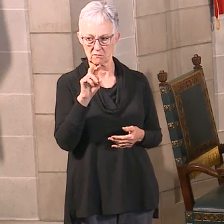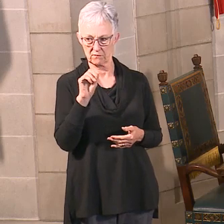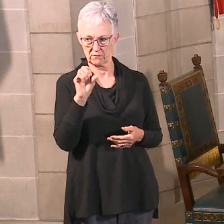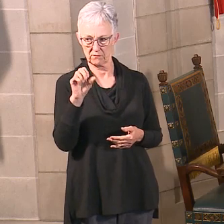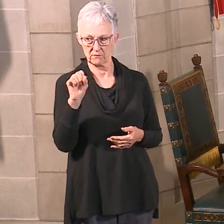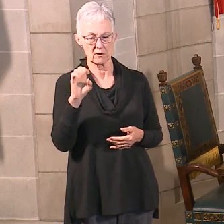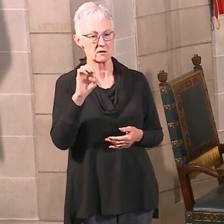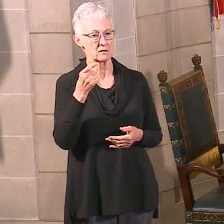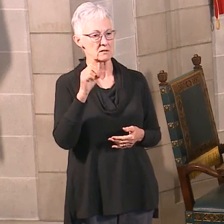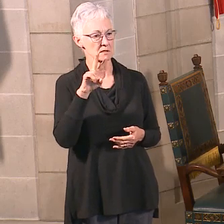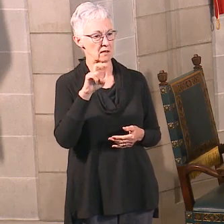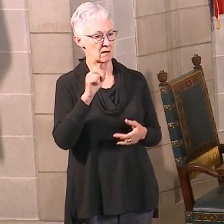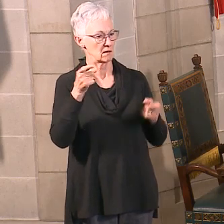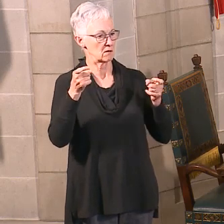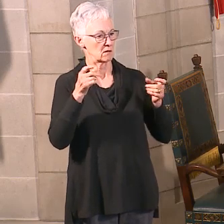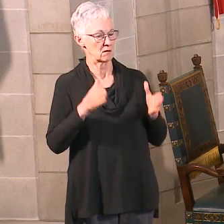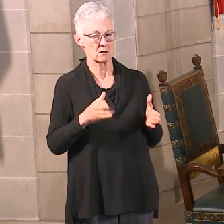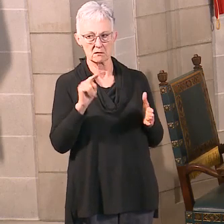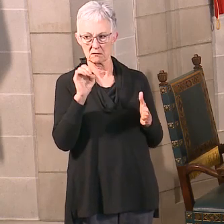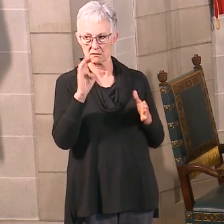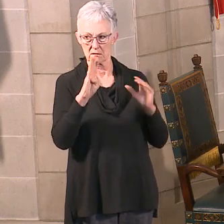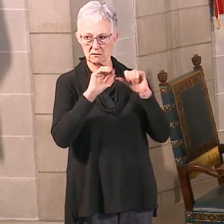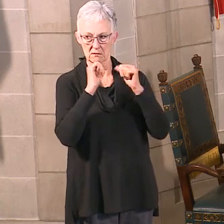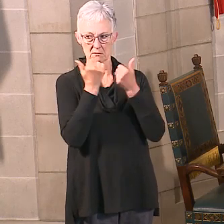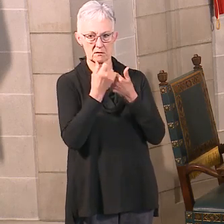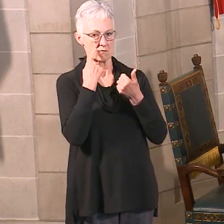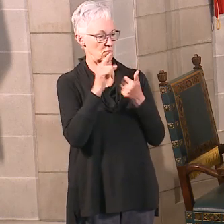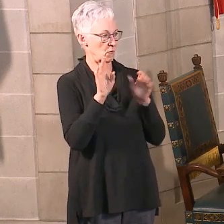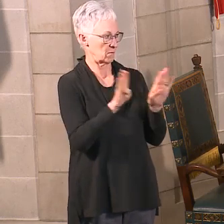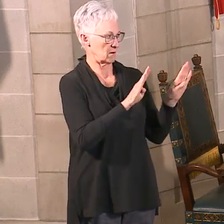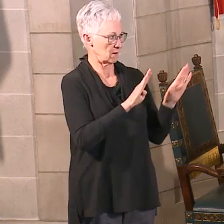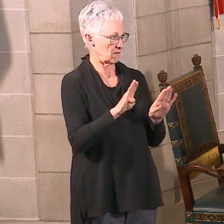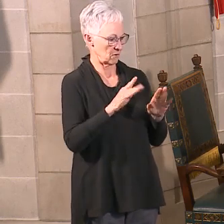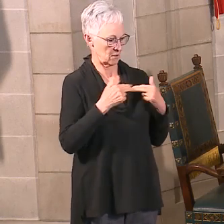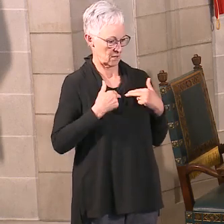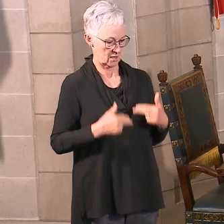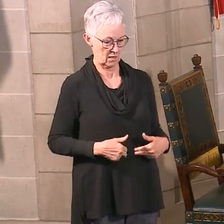of the Nebraska Association for Behavioral Health Organizations.